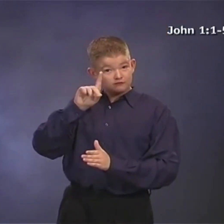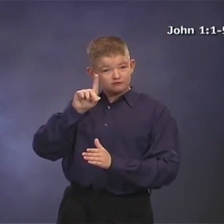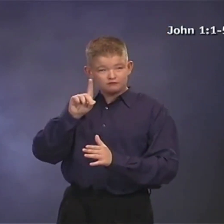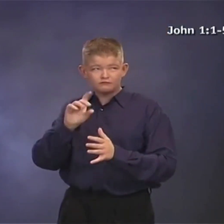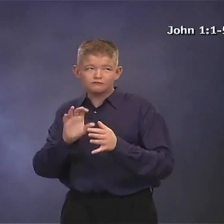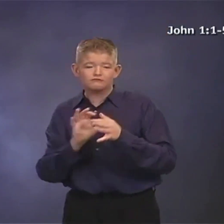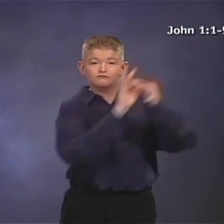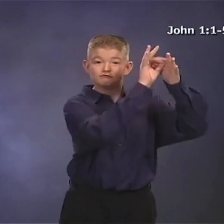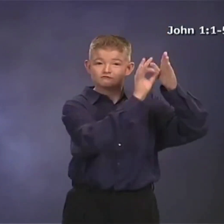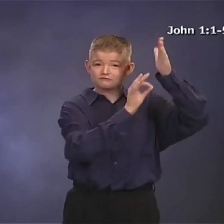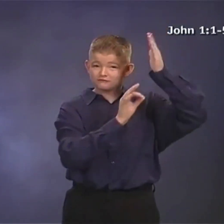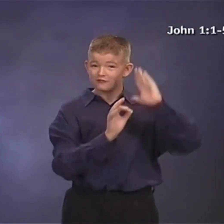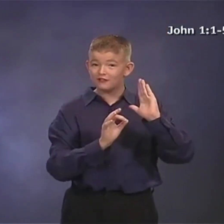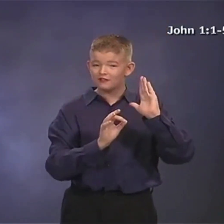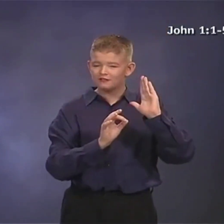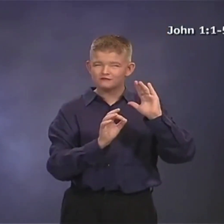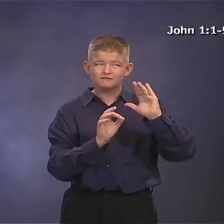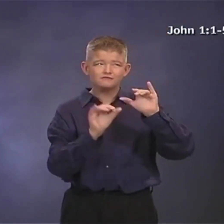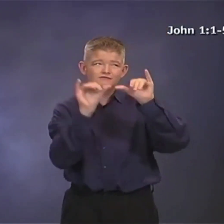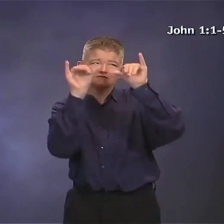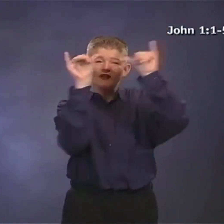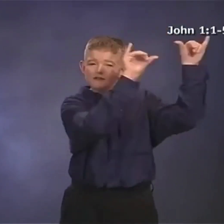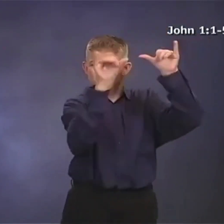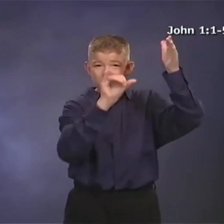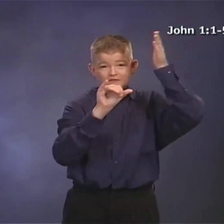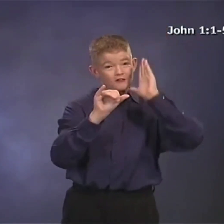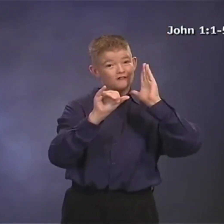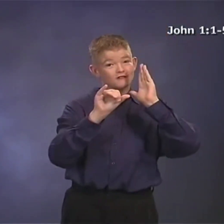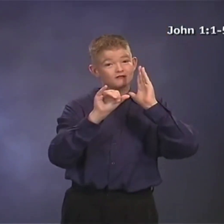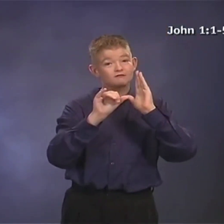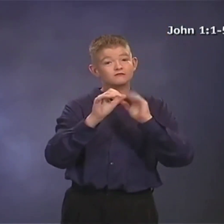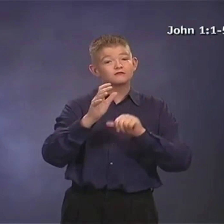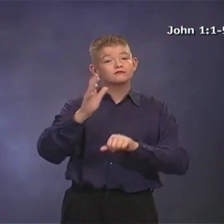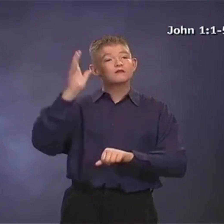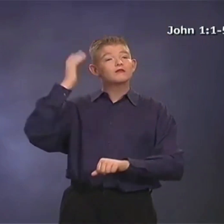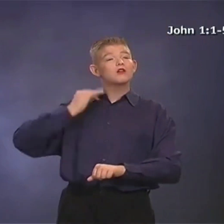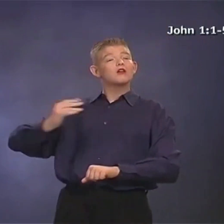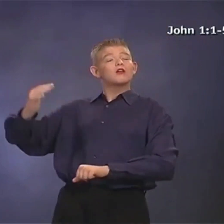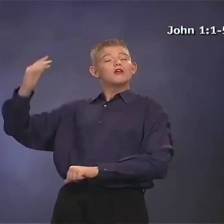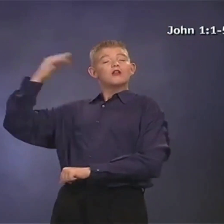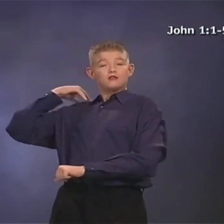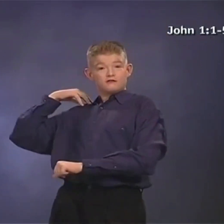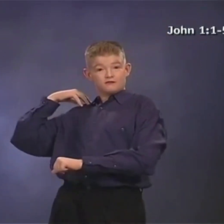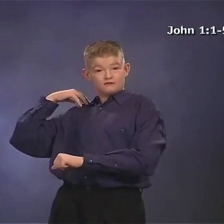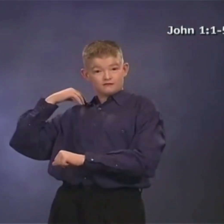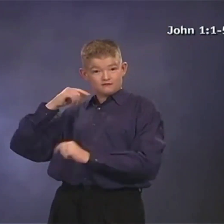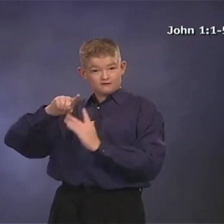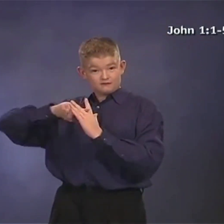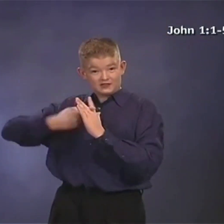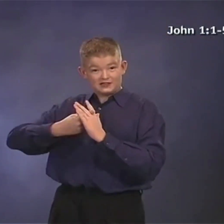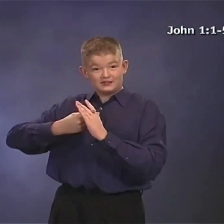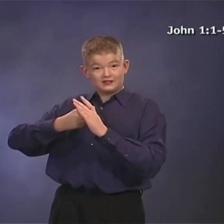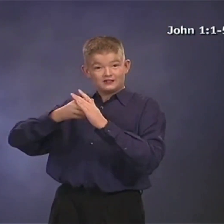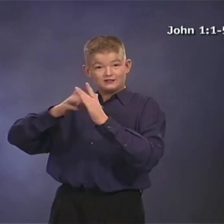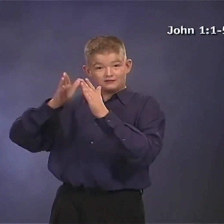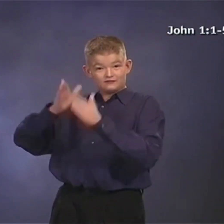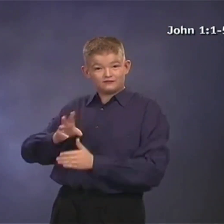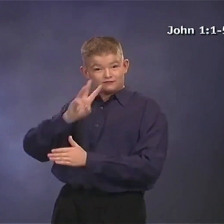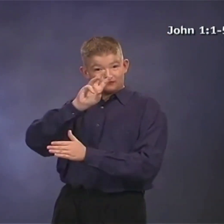In the beginning was the Word, and the Word was with God, and the Word was God. He was with God